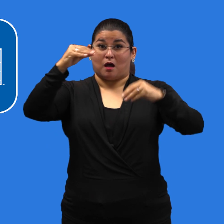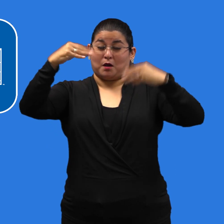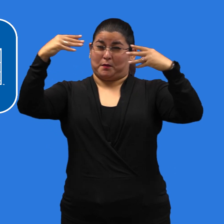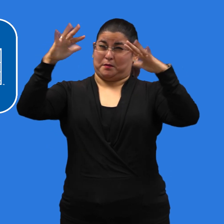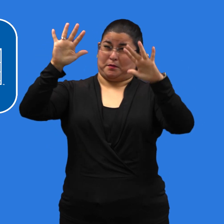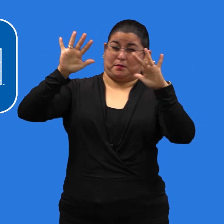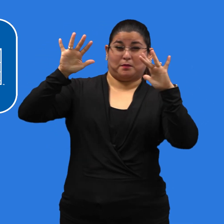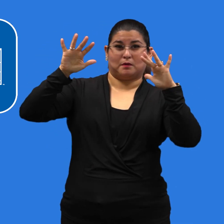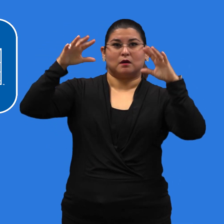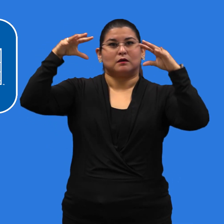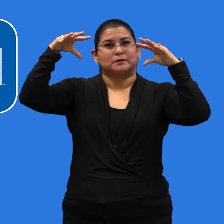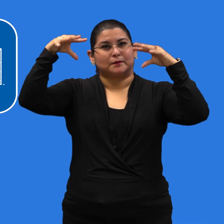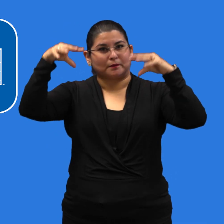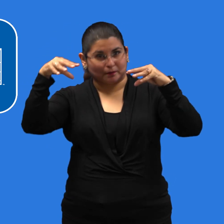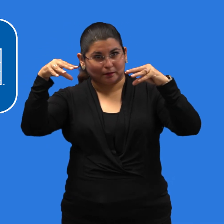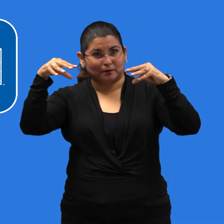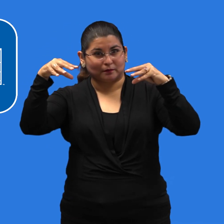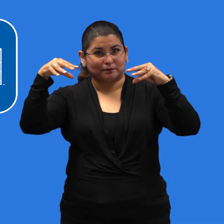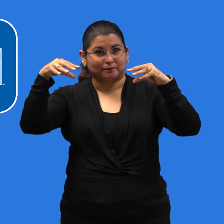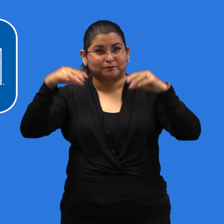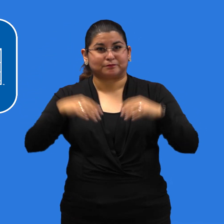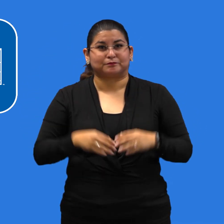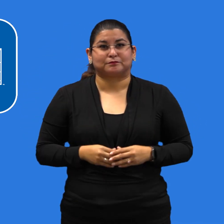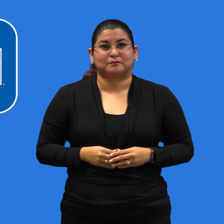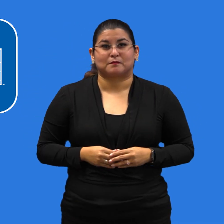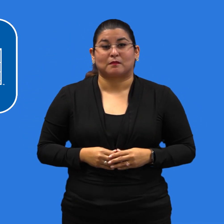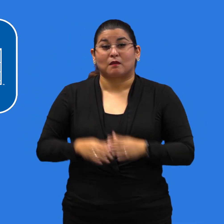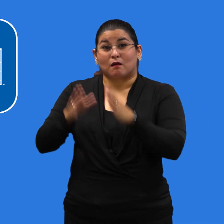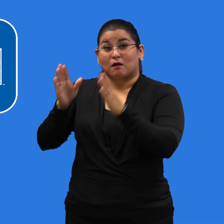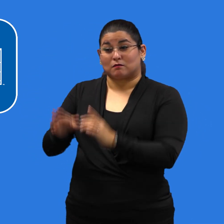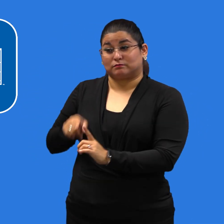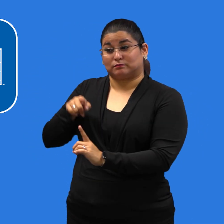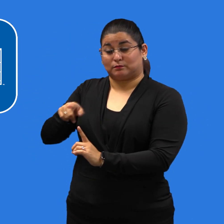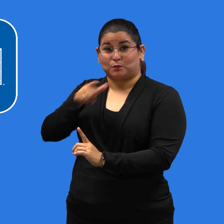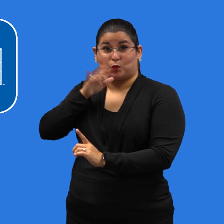Ask for sensory modifications like turning off bright lights.